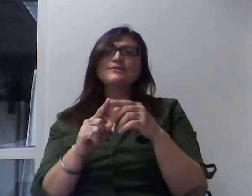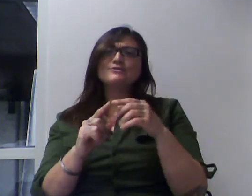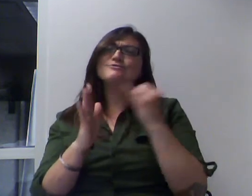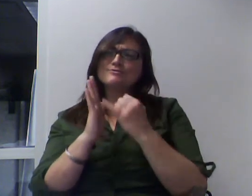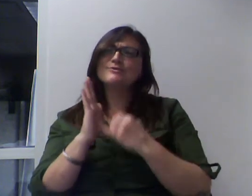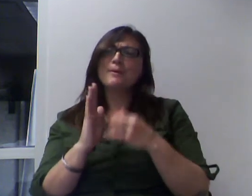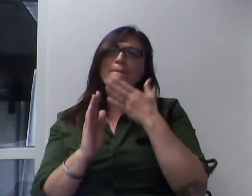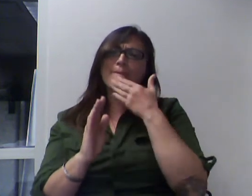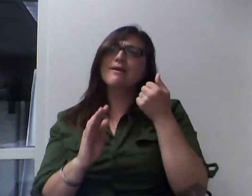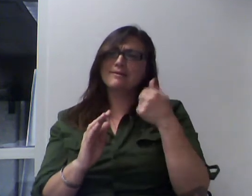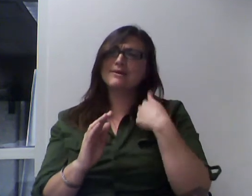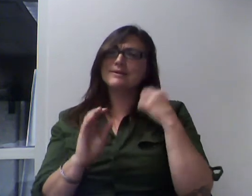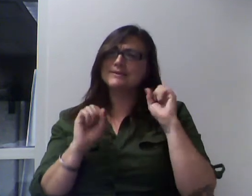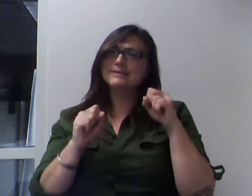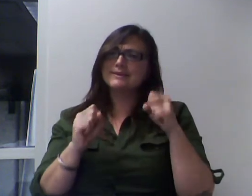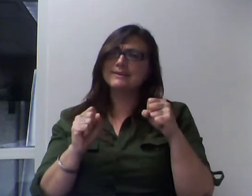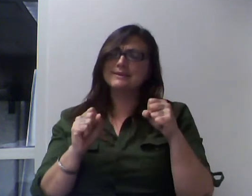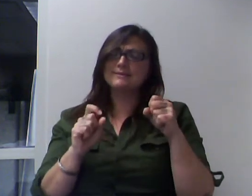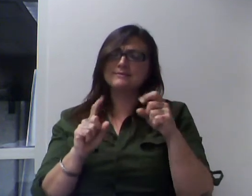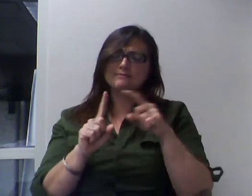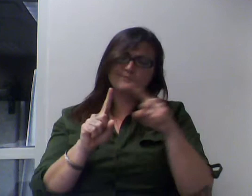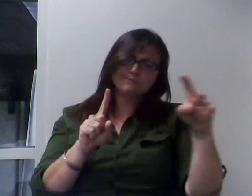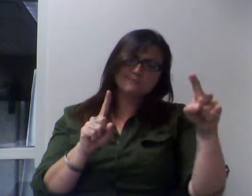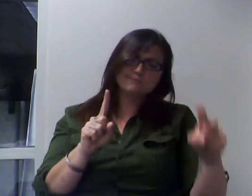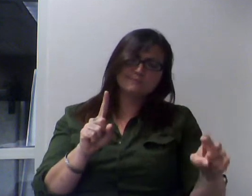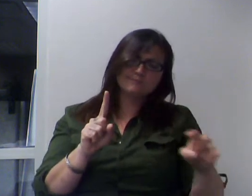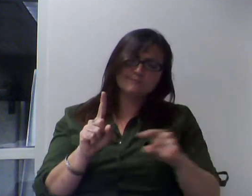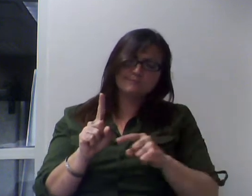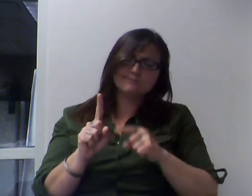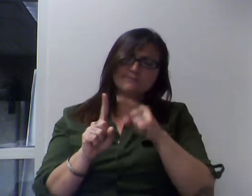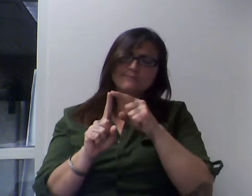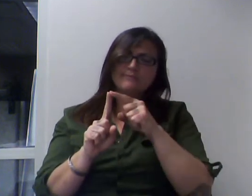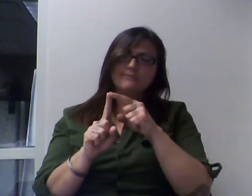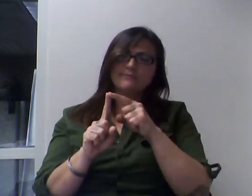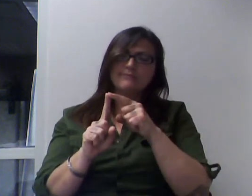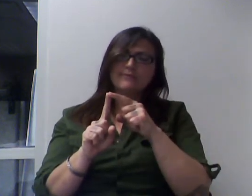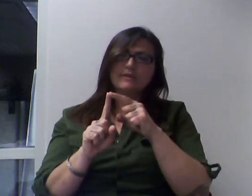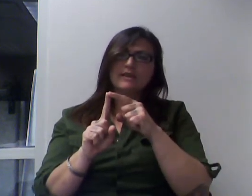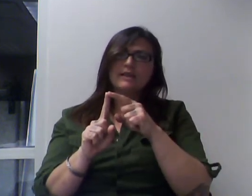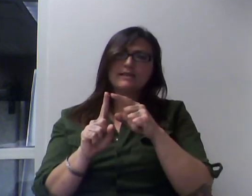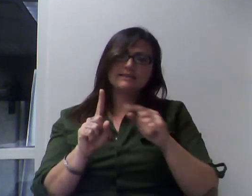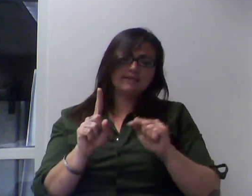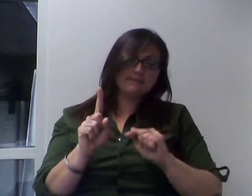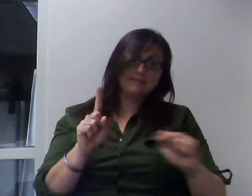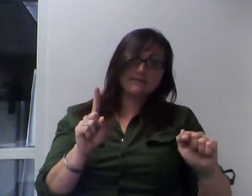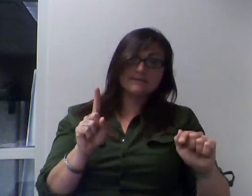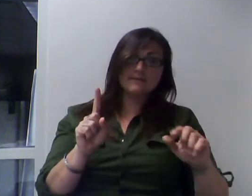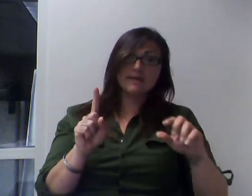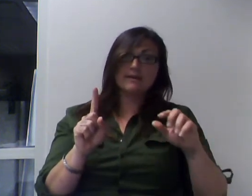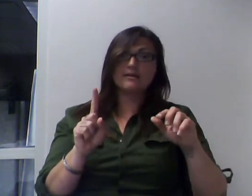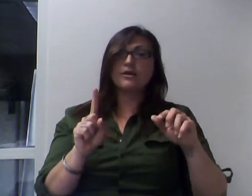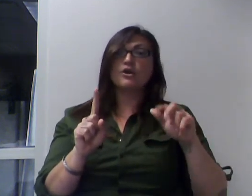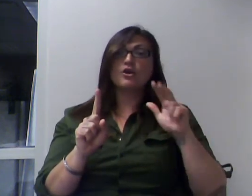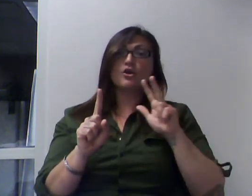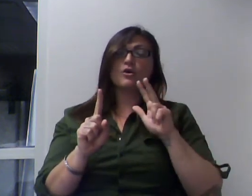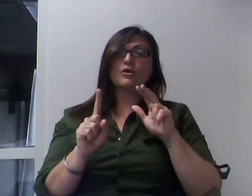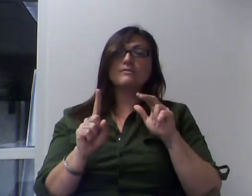suppose that that rectangle is 3 feet on that side, and 5 feet